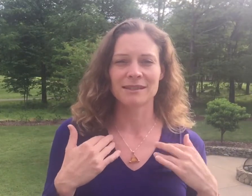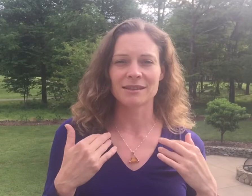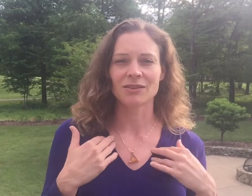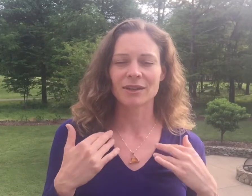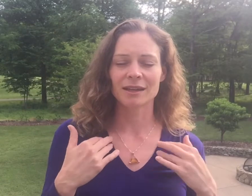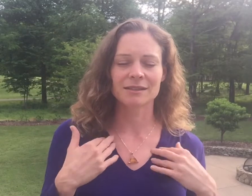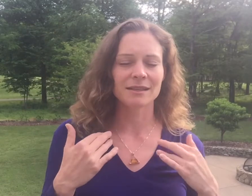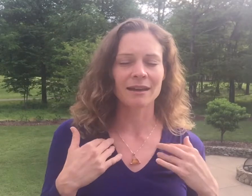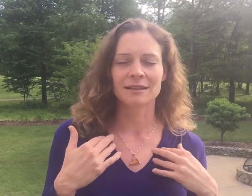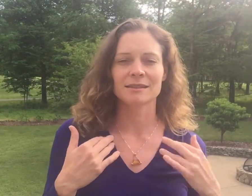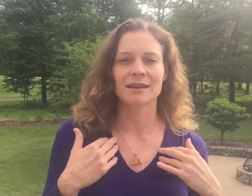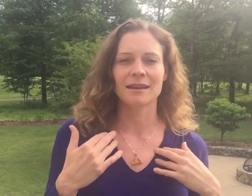Next,